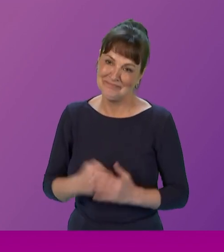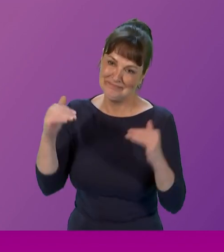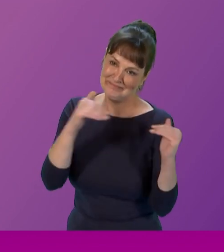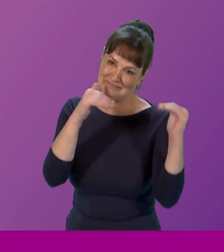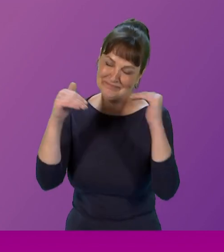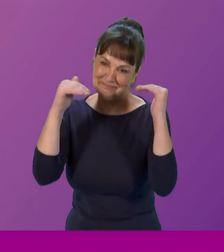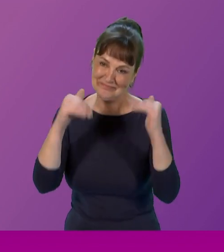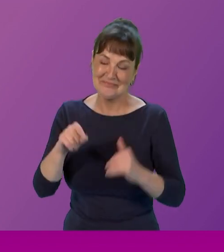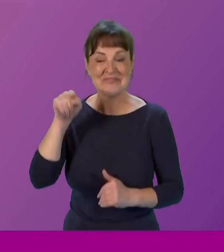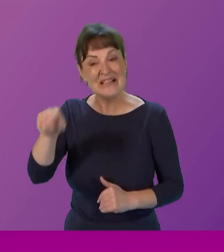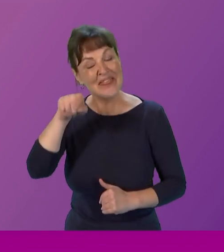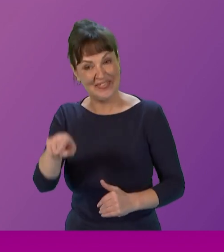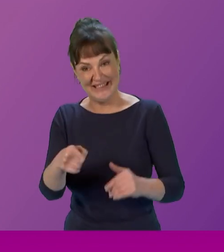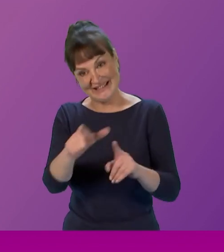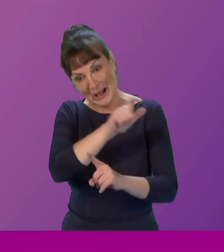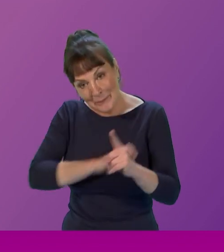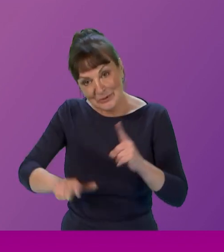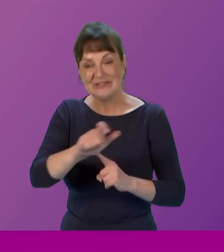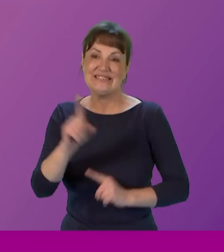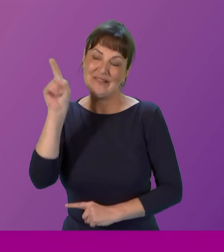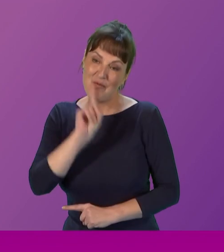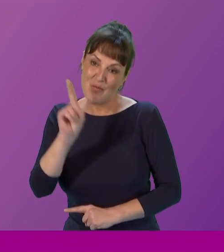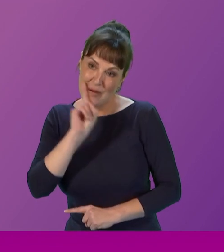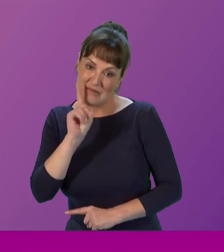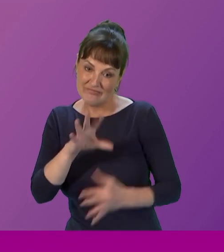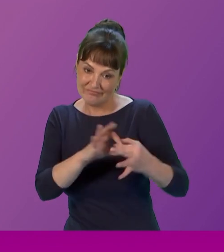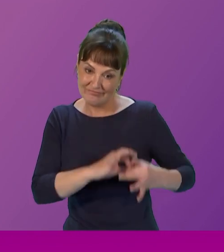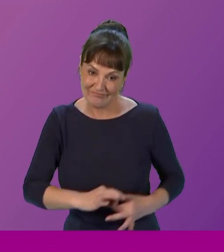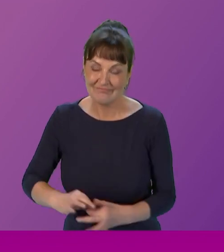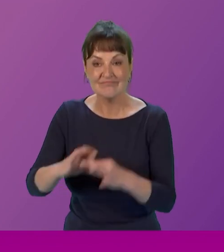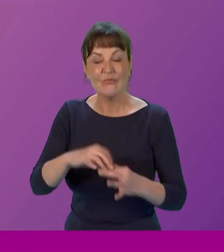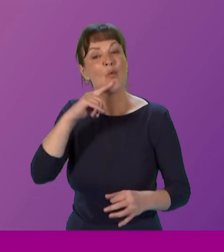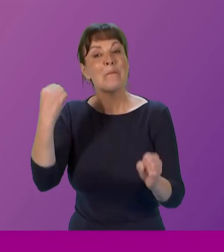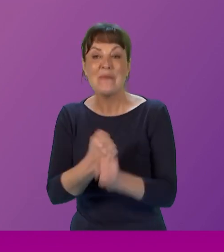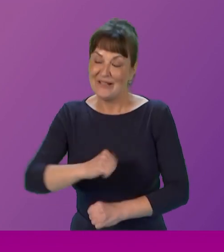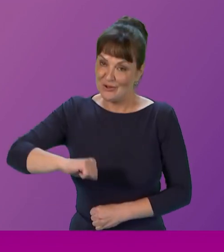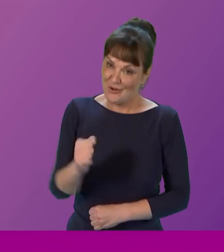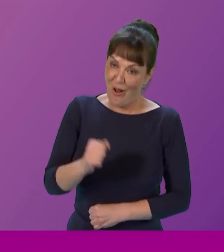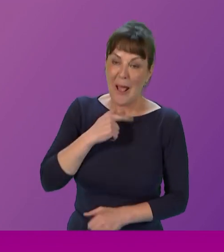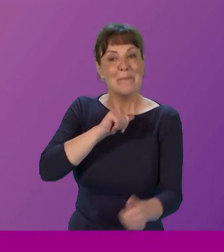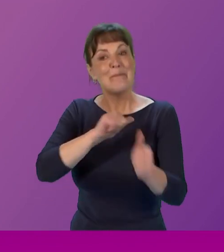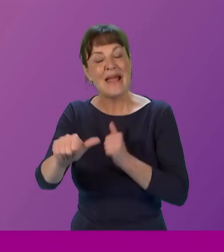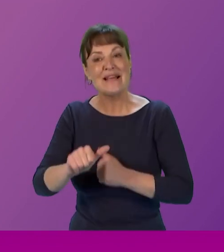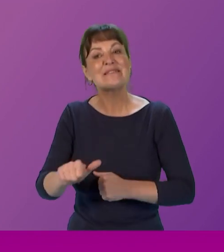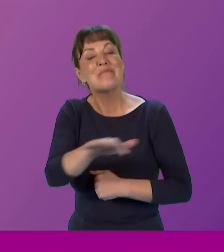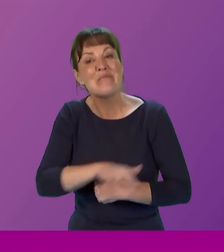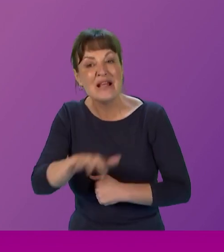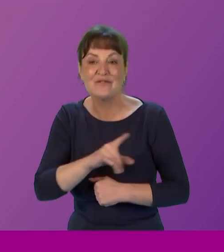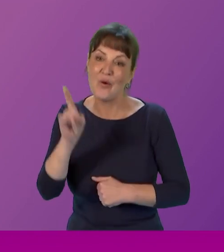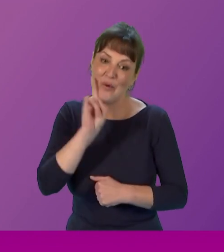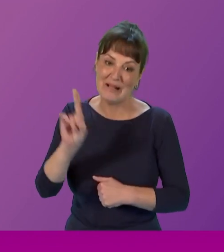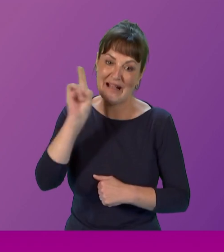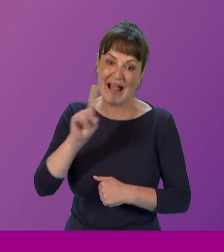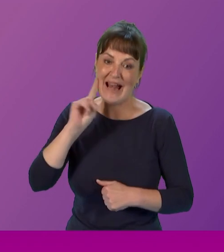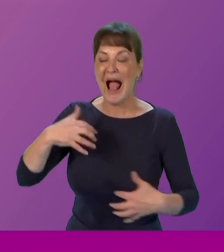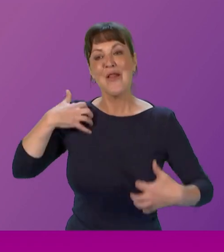and their enduring friendships that I will that will bring true change and make Scotland a brighter place for women and girls and I look forward to the part in